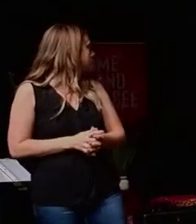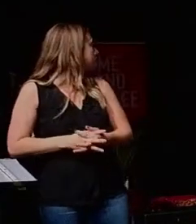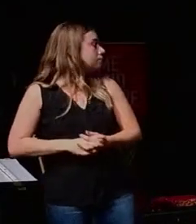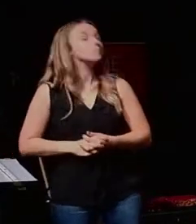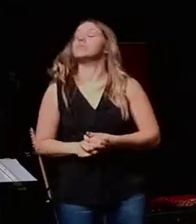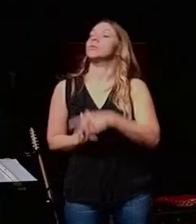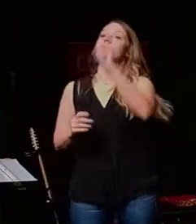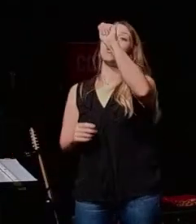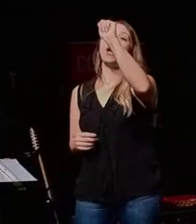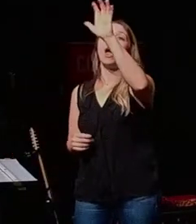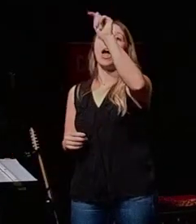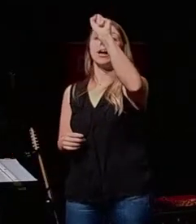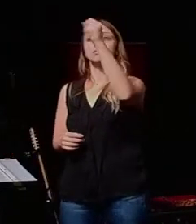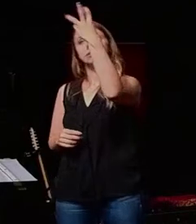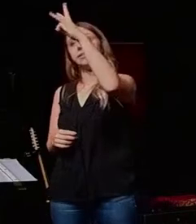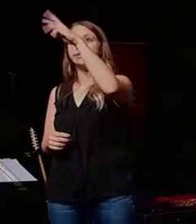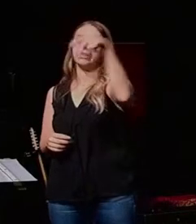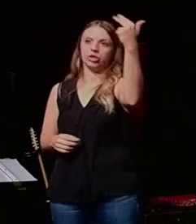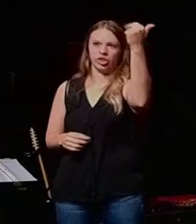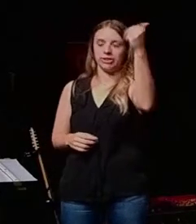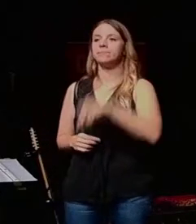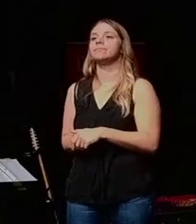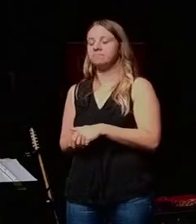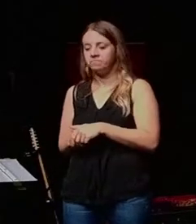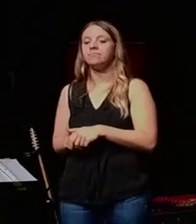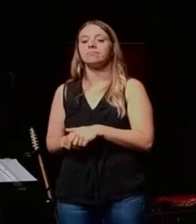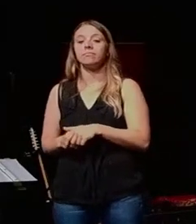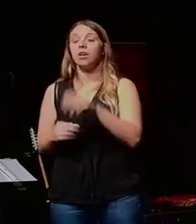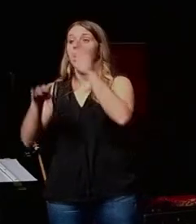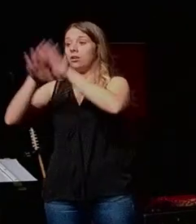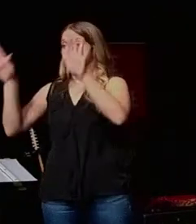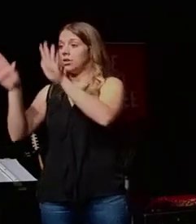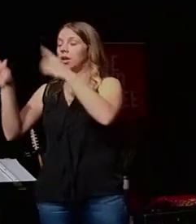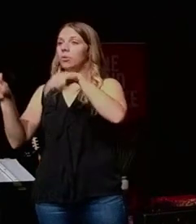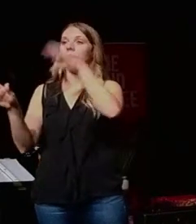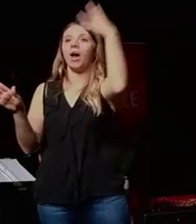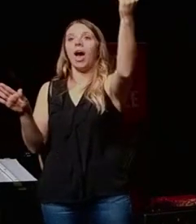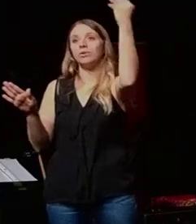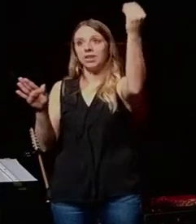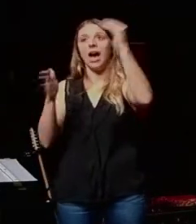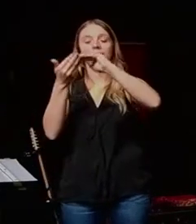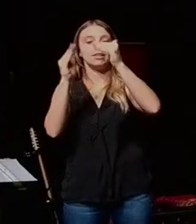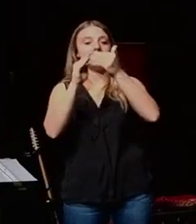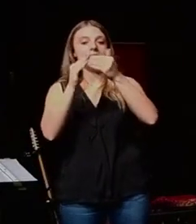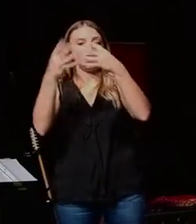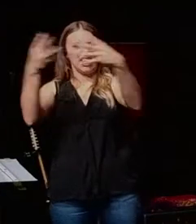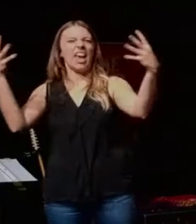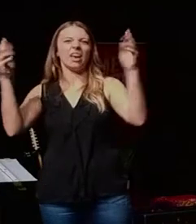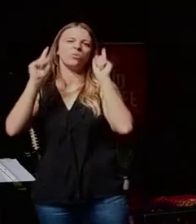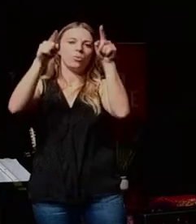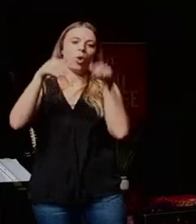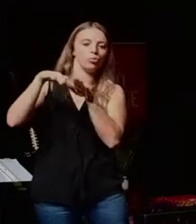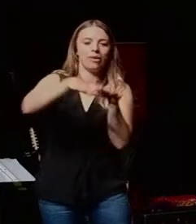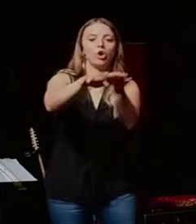So, in Acts 16, 13, this is what it says. On the Sabbath, we went outside the city gate to the river where we expected to find a